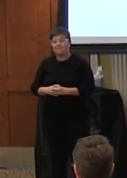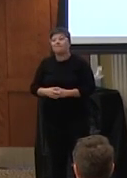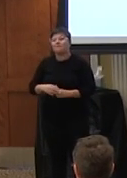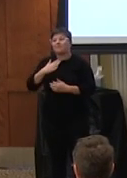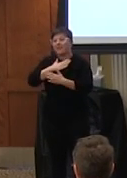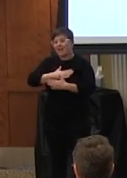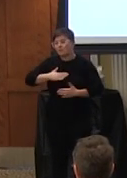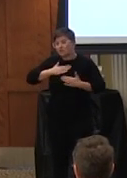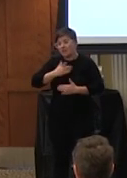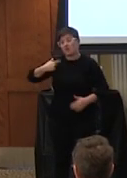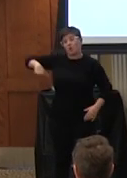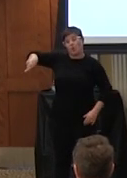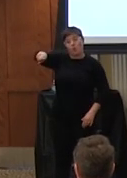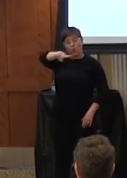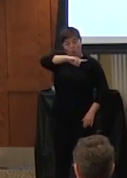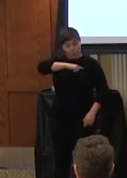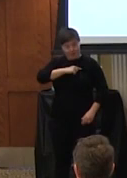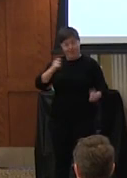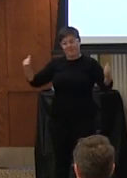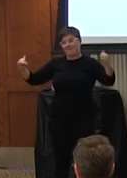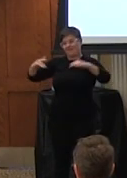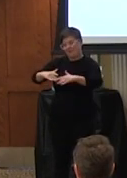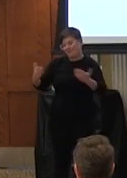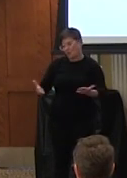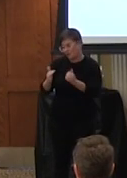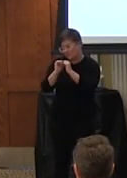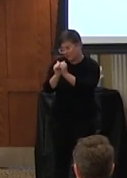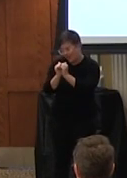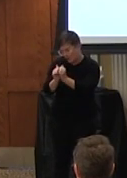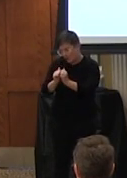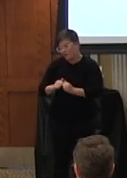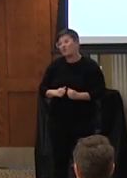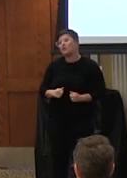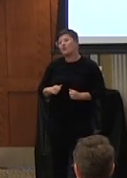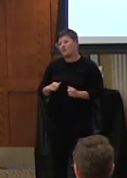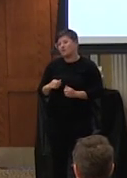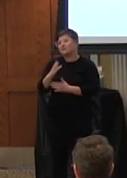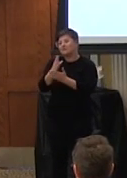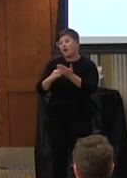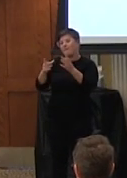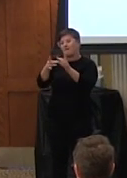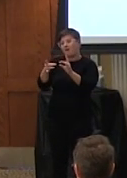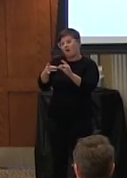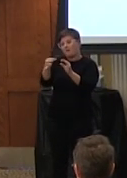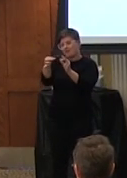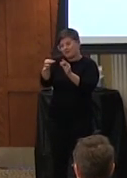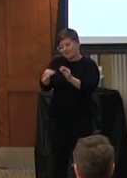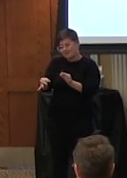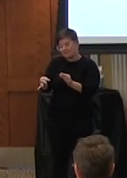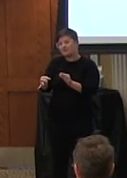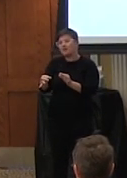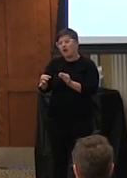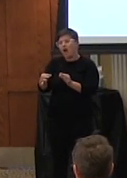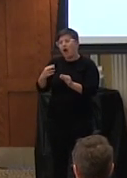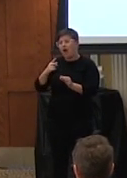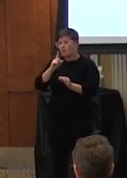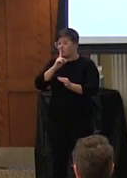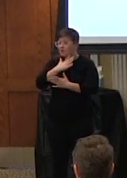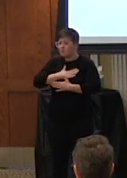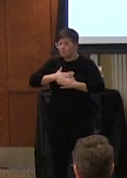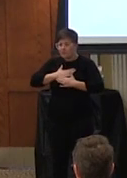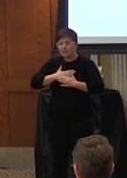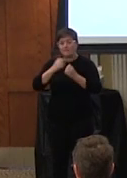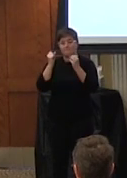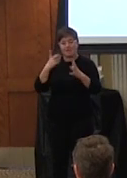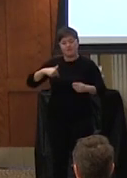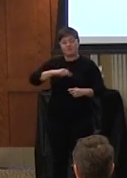that we all came here together um you know with some of the comments that were made i appreciate that